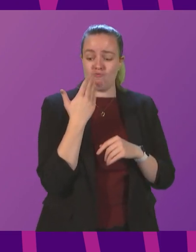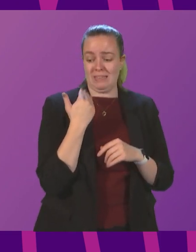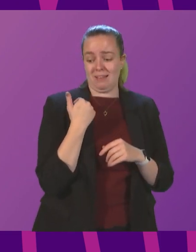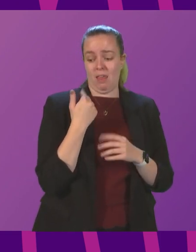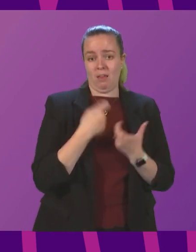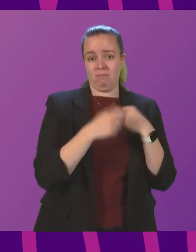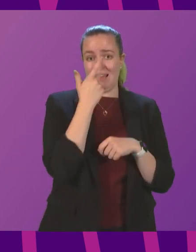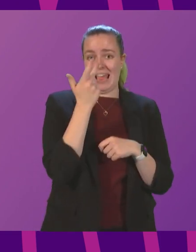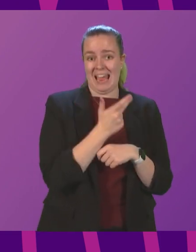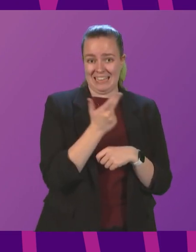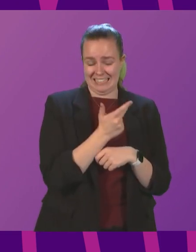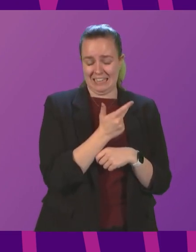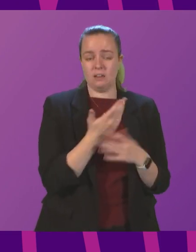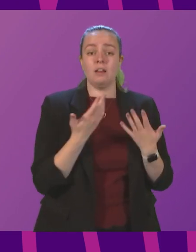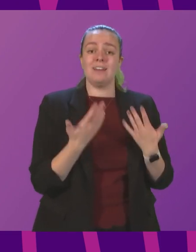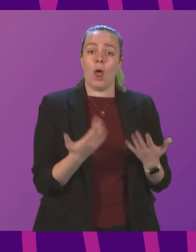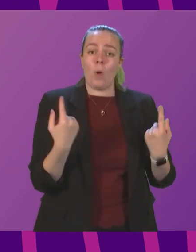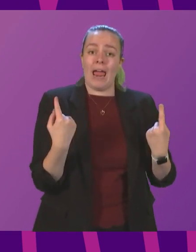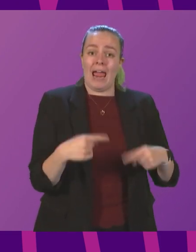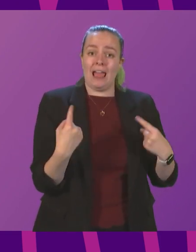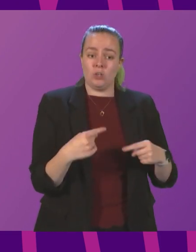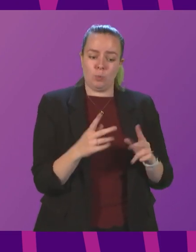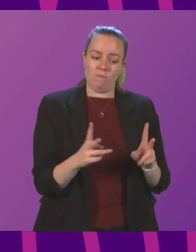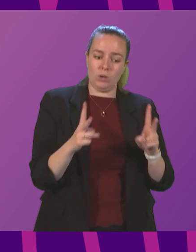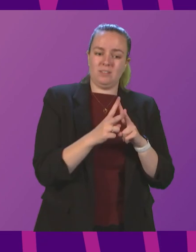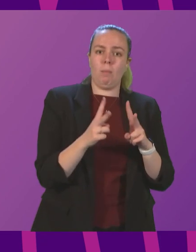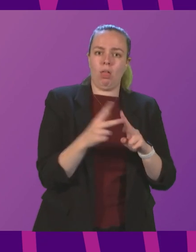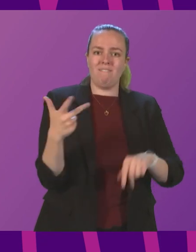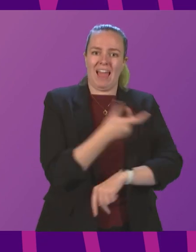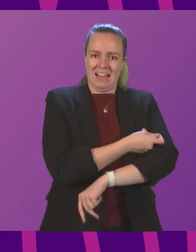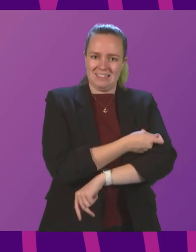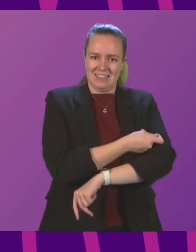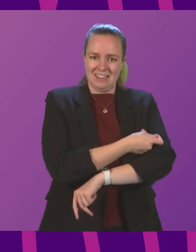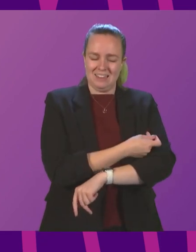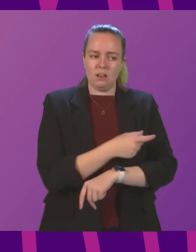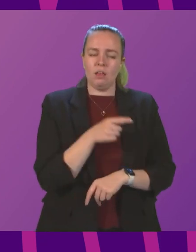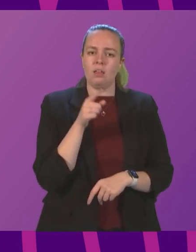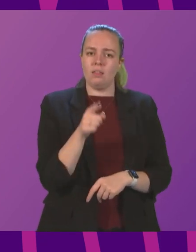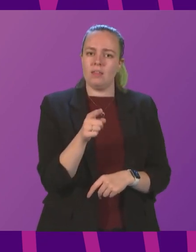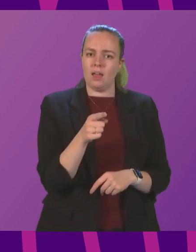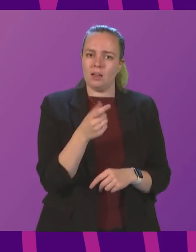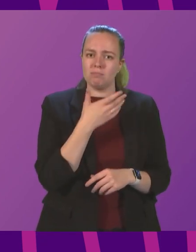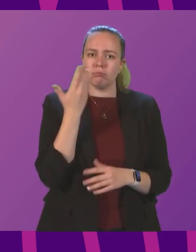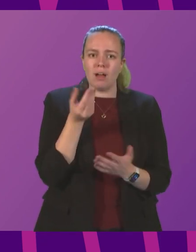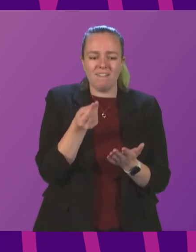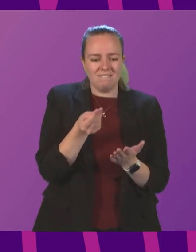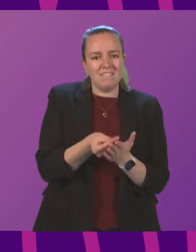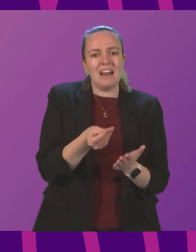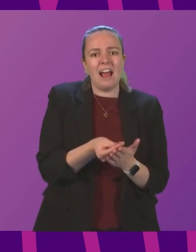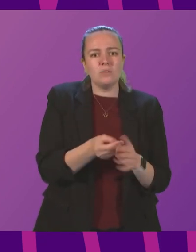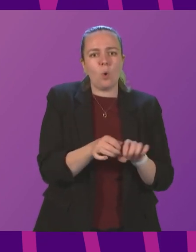18 and are now eligible for their double vaccination are losing out financially because they have